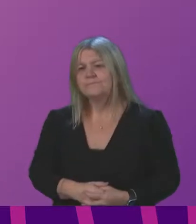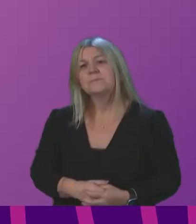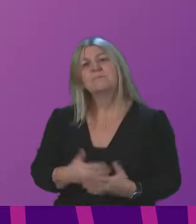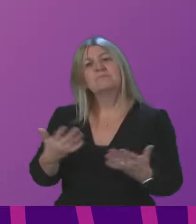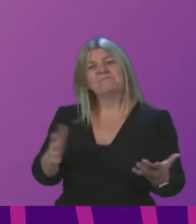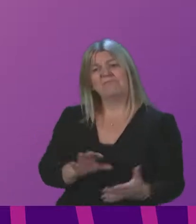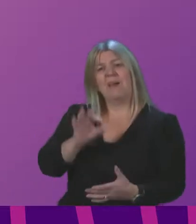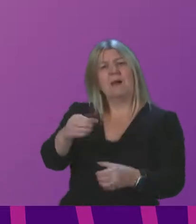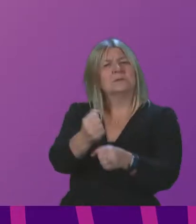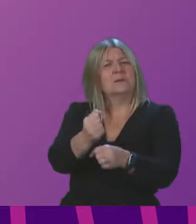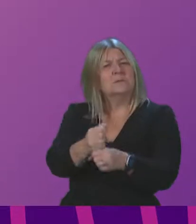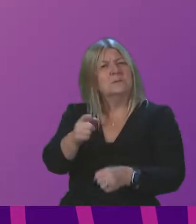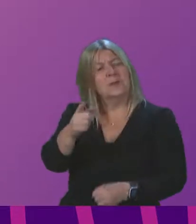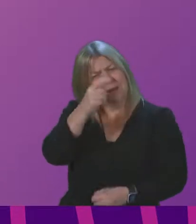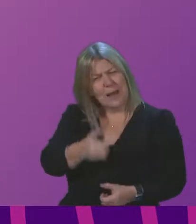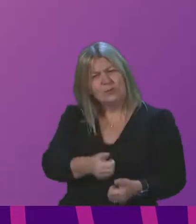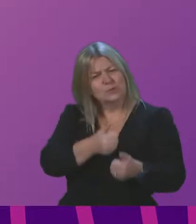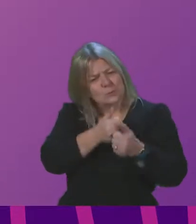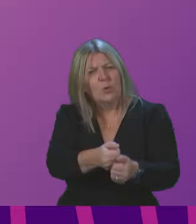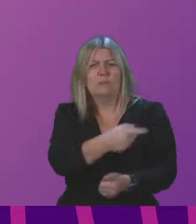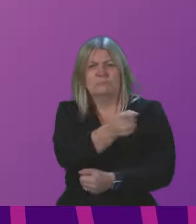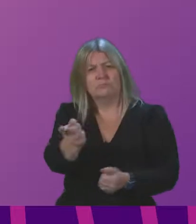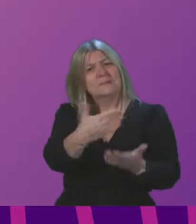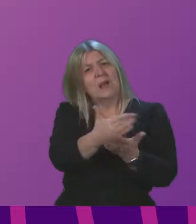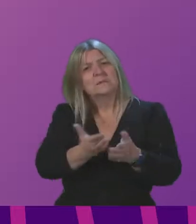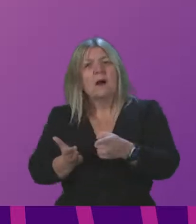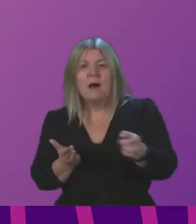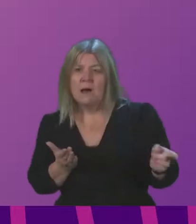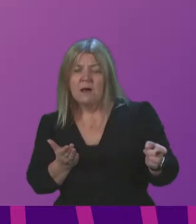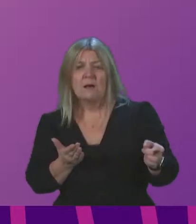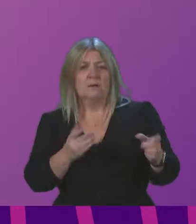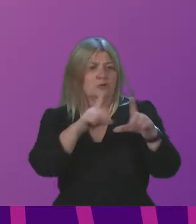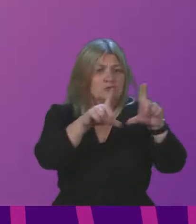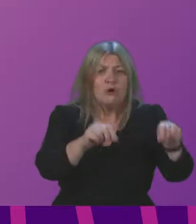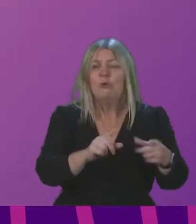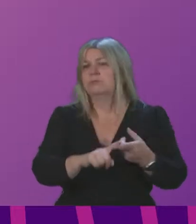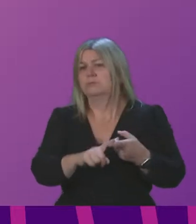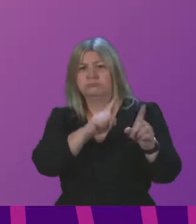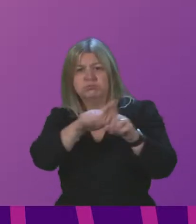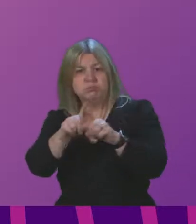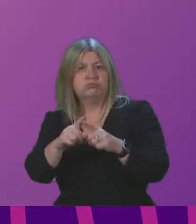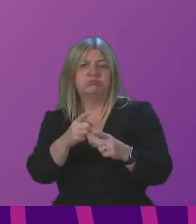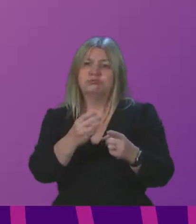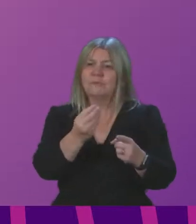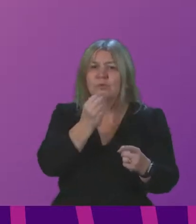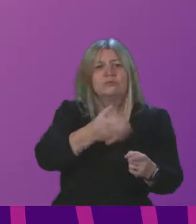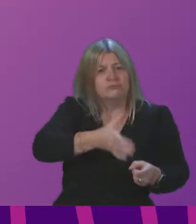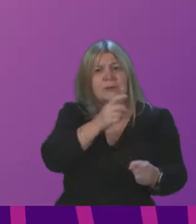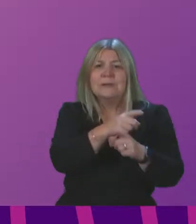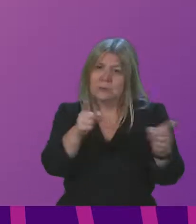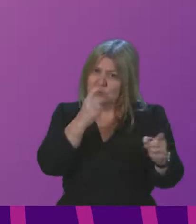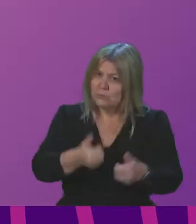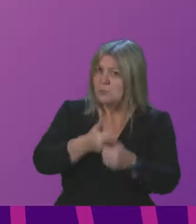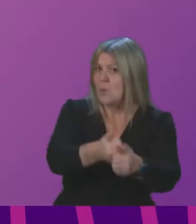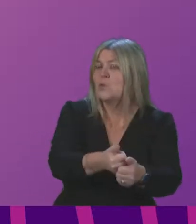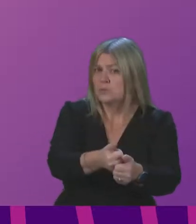to consider how it might best support these sectors to recover, rejuvenate the high street and grow the economy. It may not be possible within next year's spending envelope to provide a